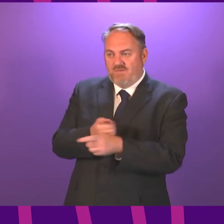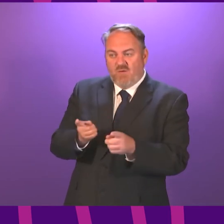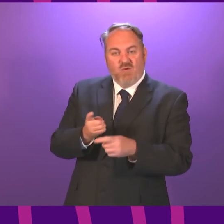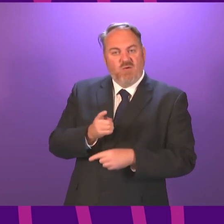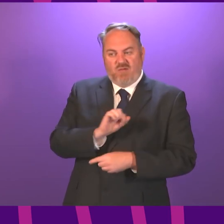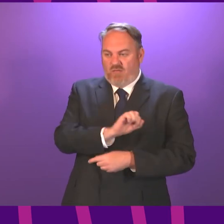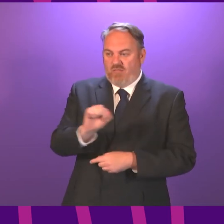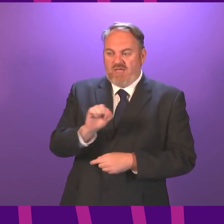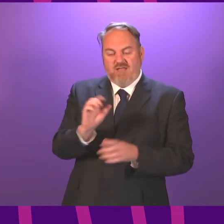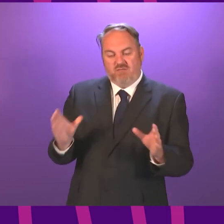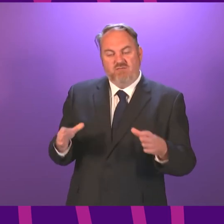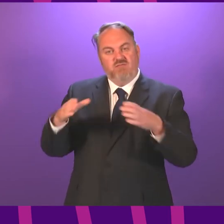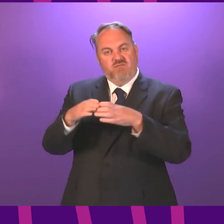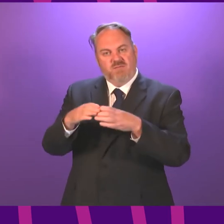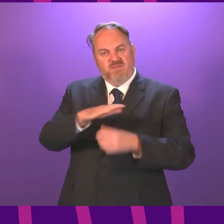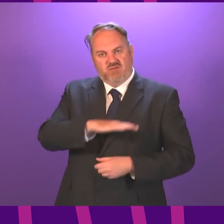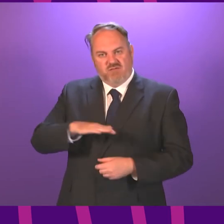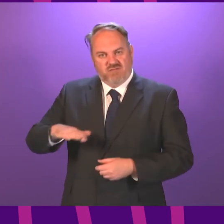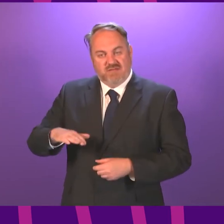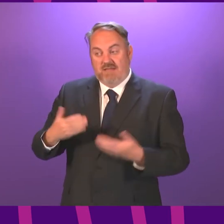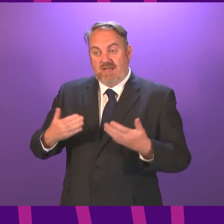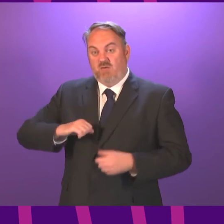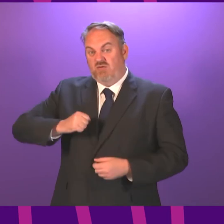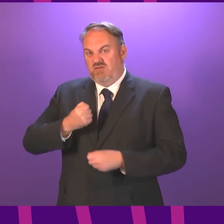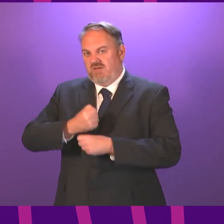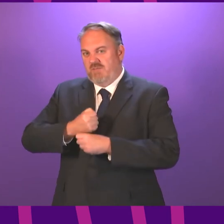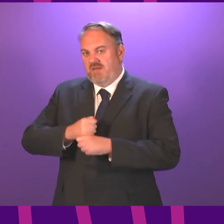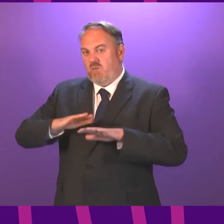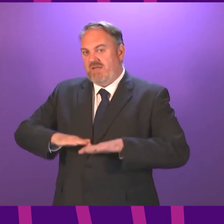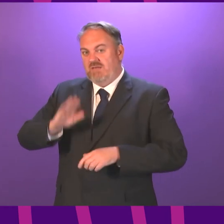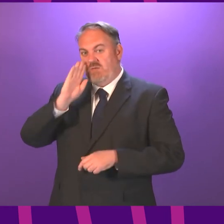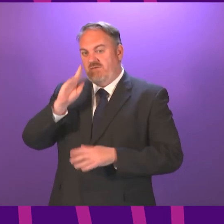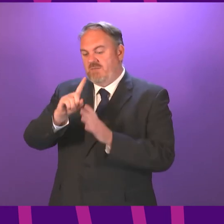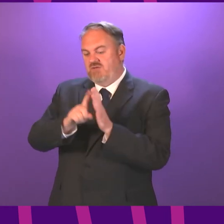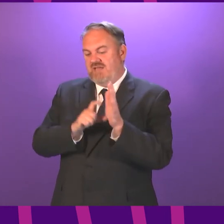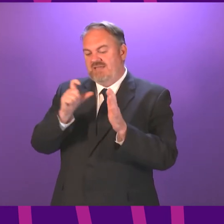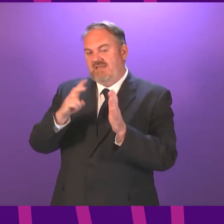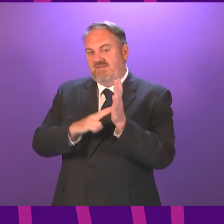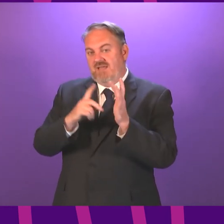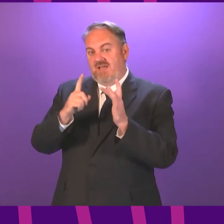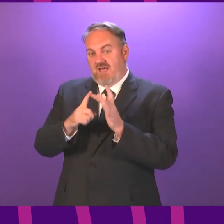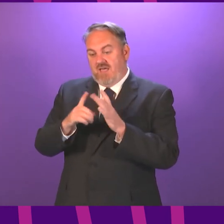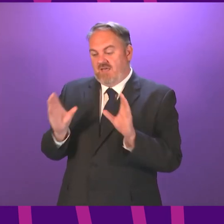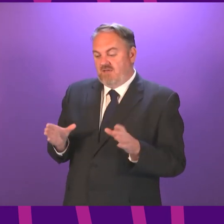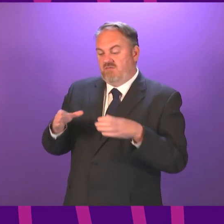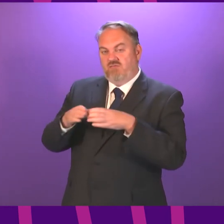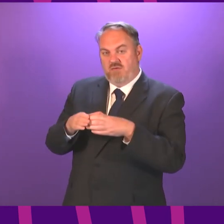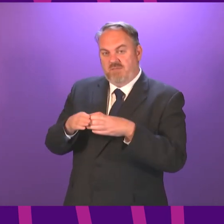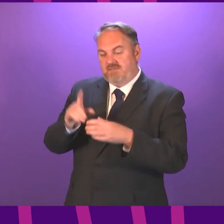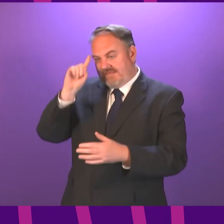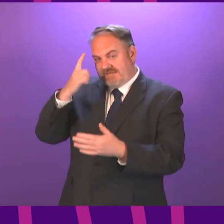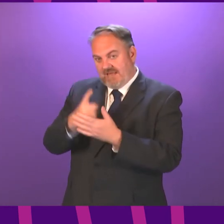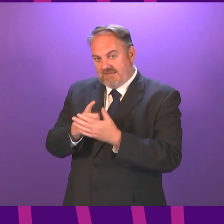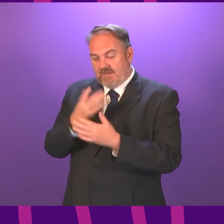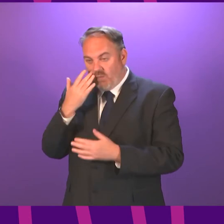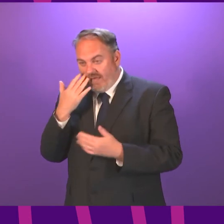that age. The Scottish Government is now awaiting advice from the Joint Committee on Vaccination and Immunisation on the vaccination of children in